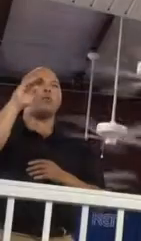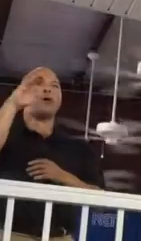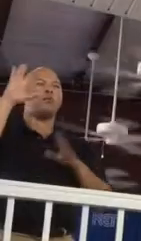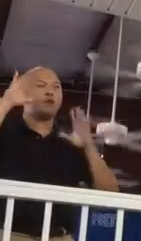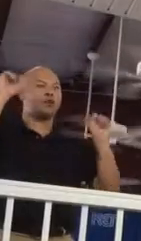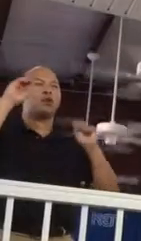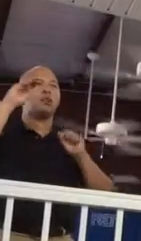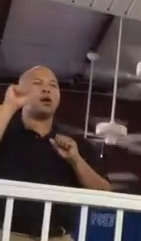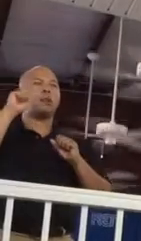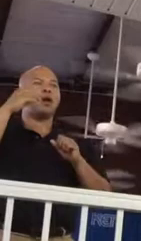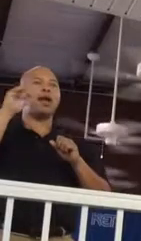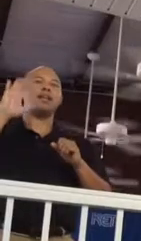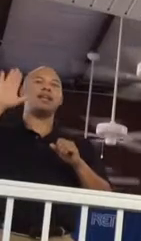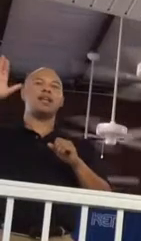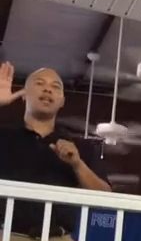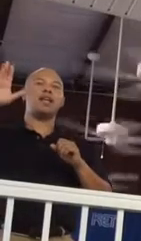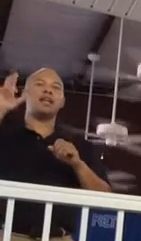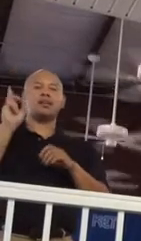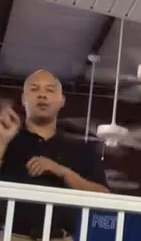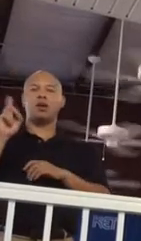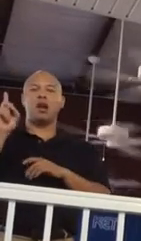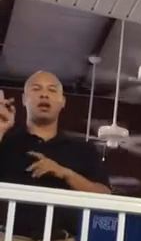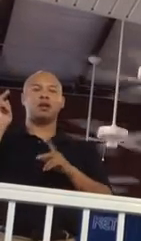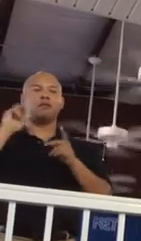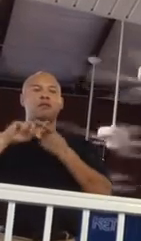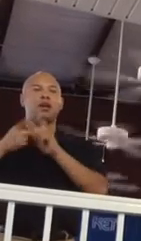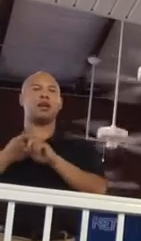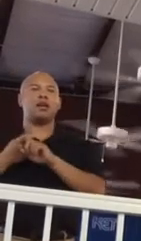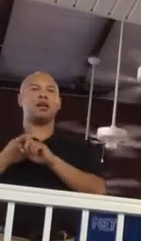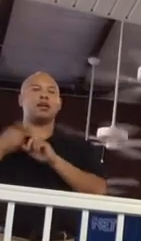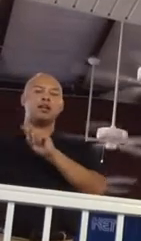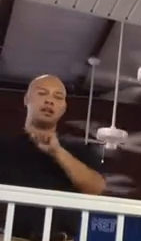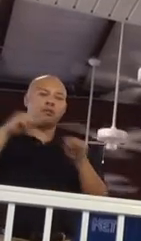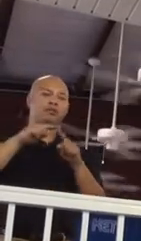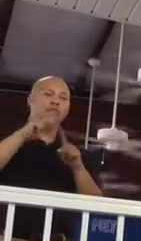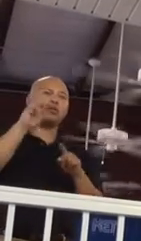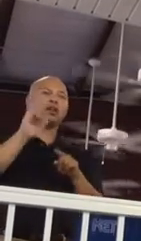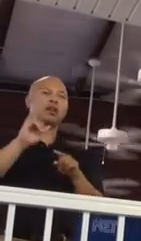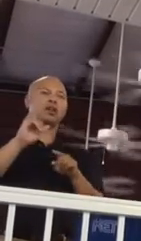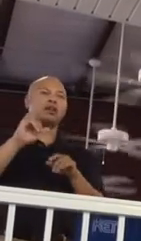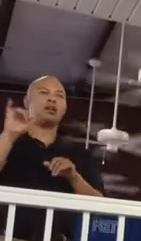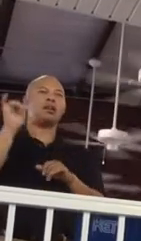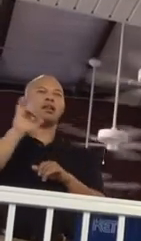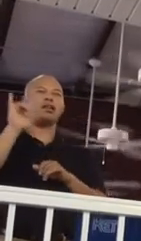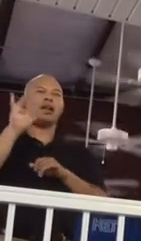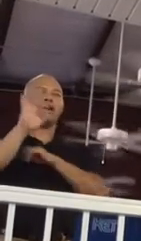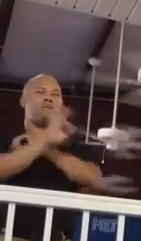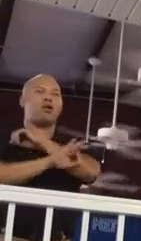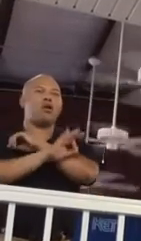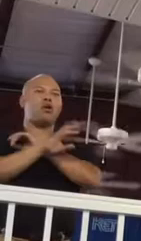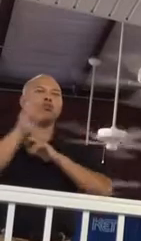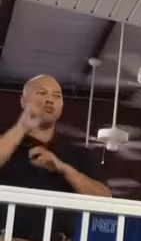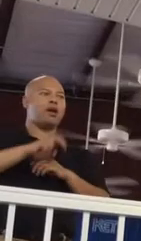Obama and his liberal buddies in the media coming to Kentucky is like foreign travel.